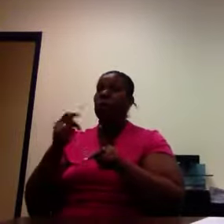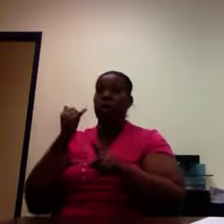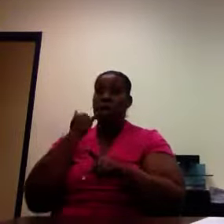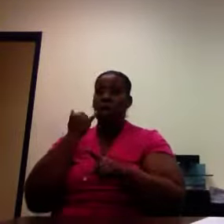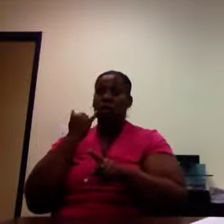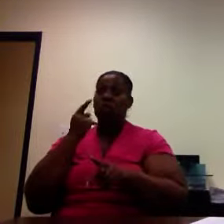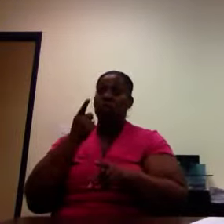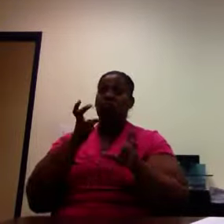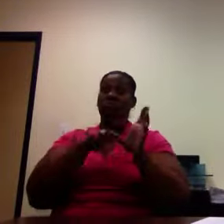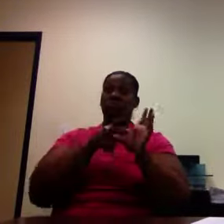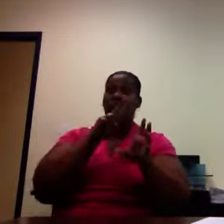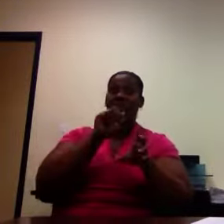All right.